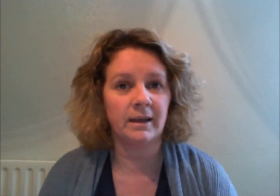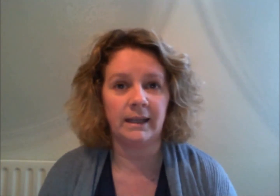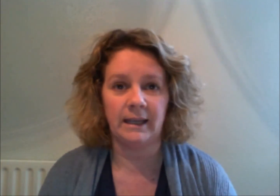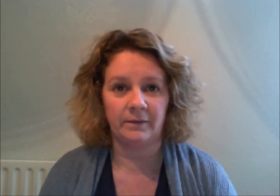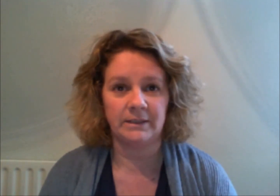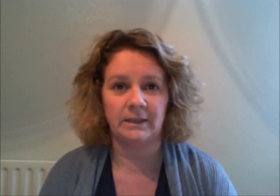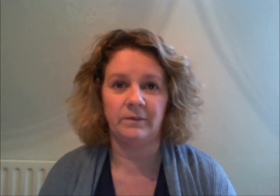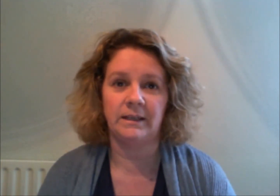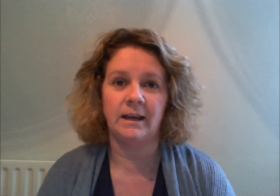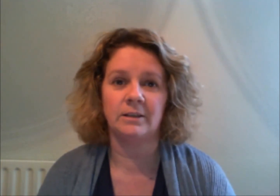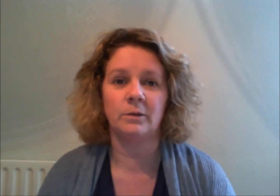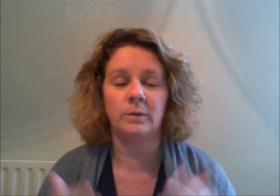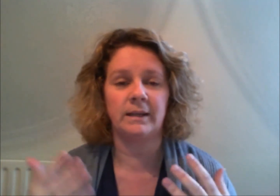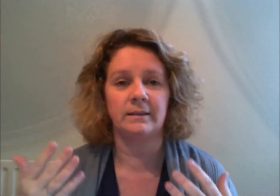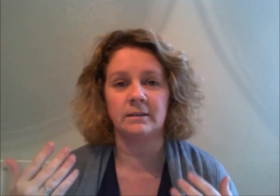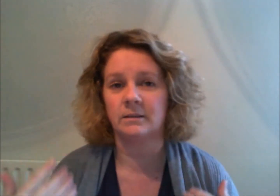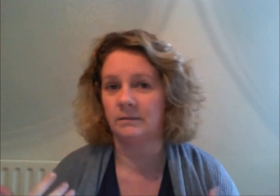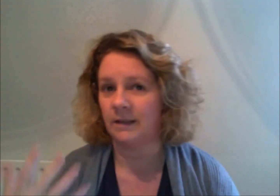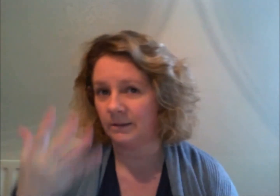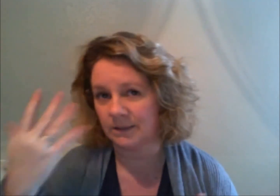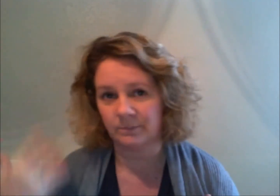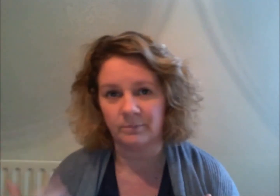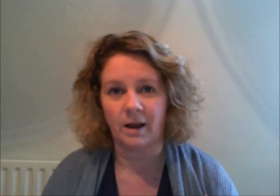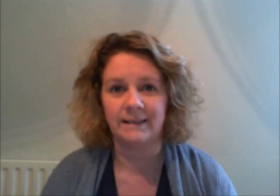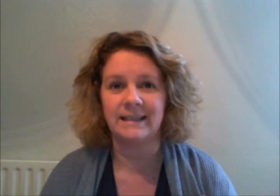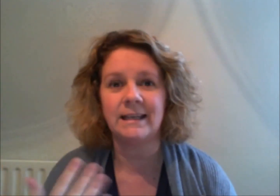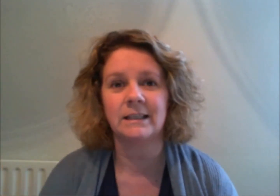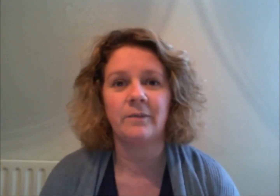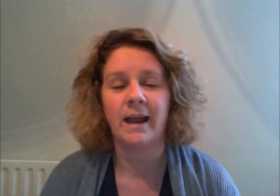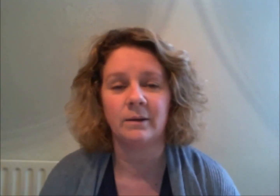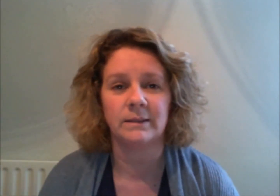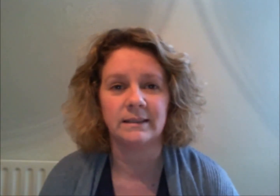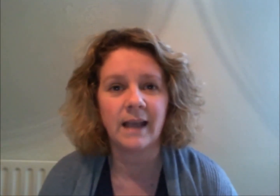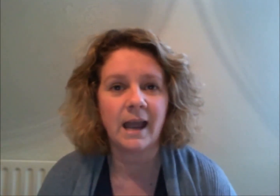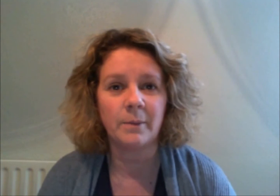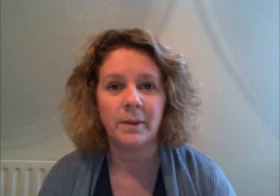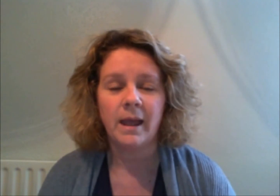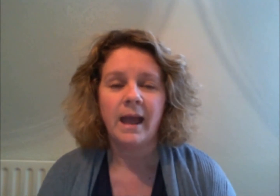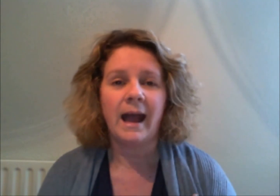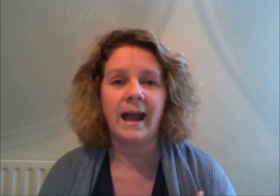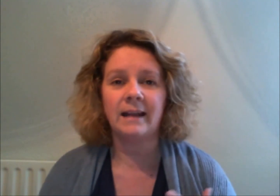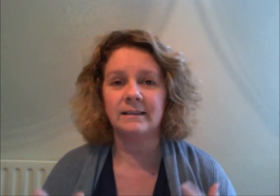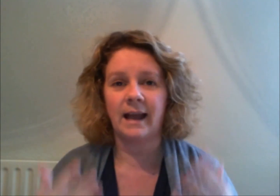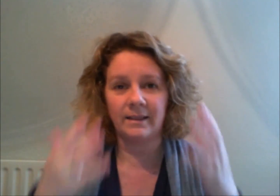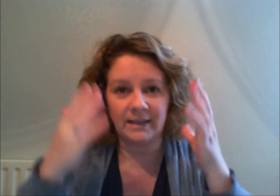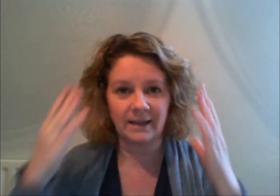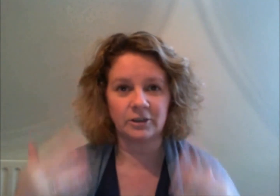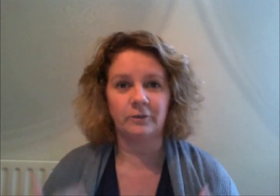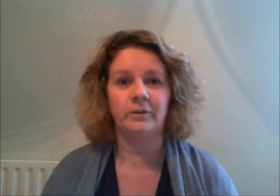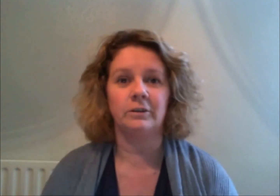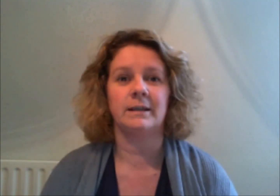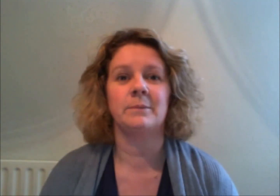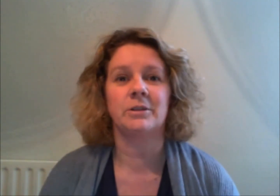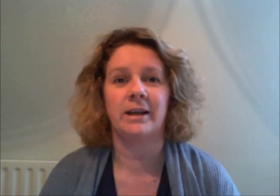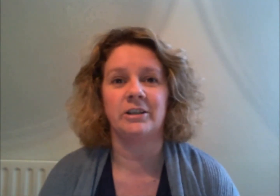EFT videos with you know some ideas of how to tap and the actual full demonstration